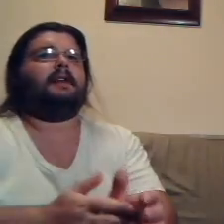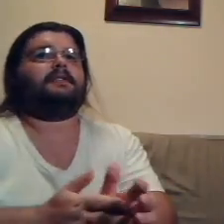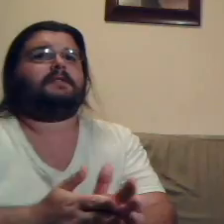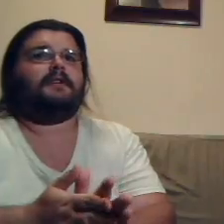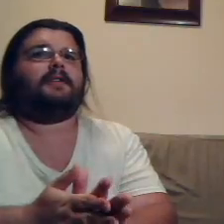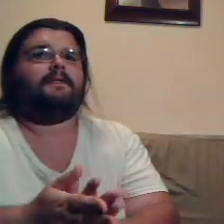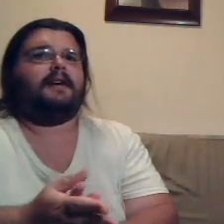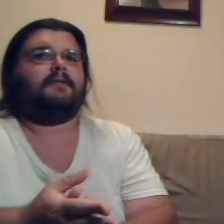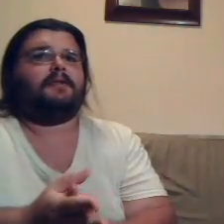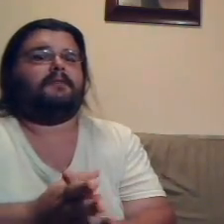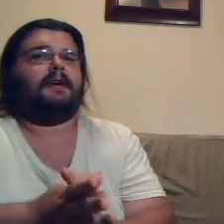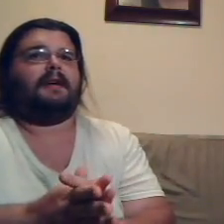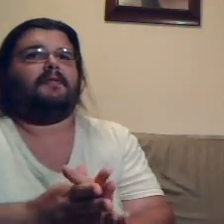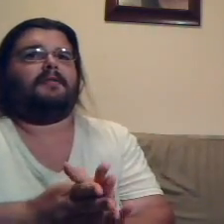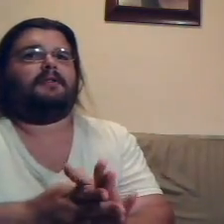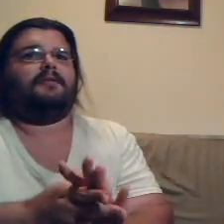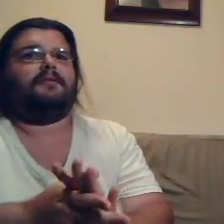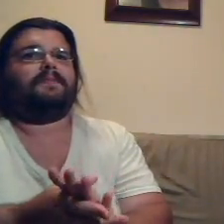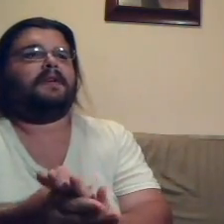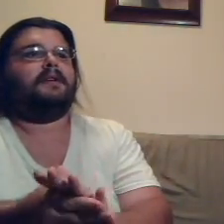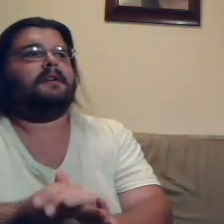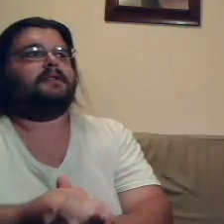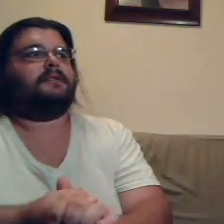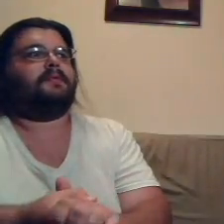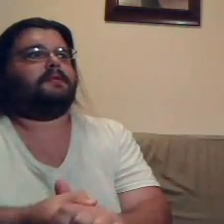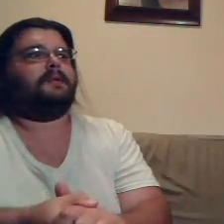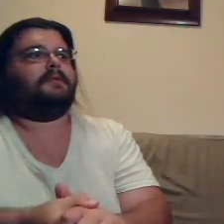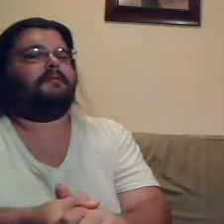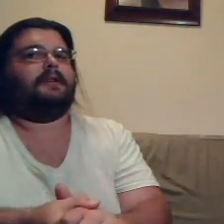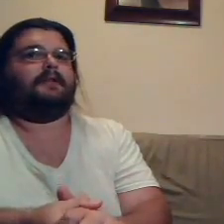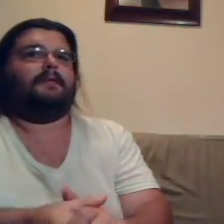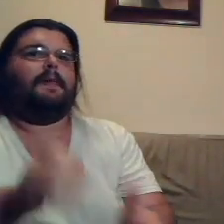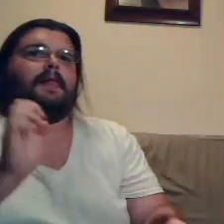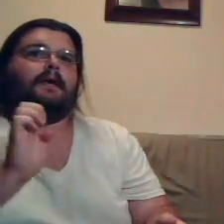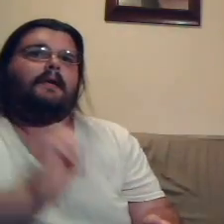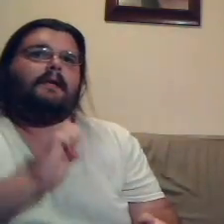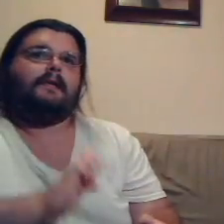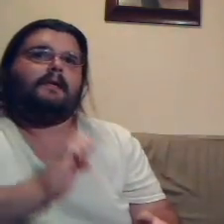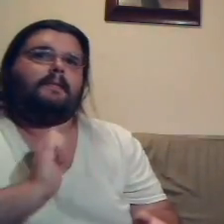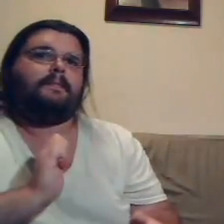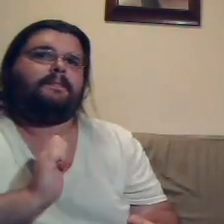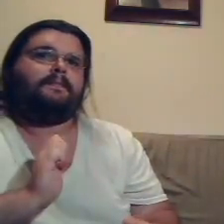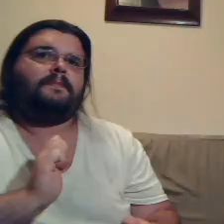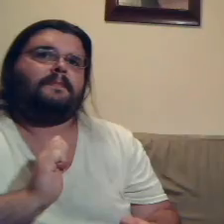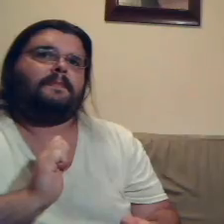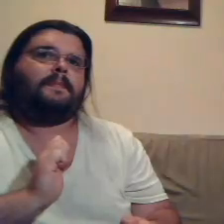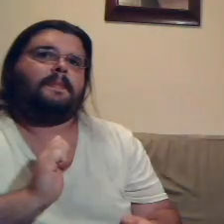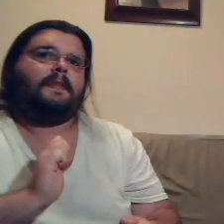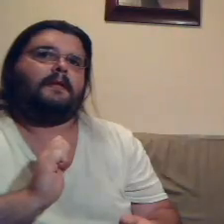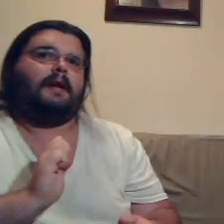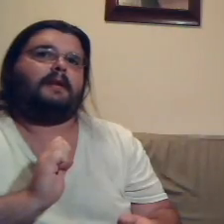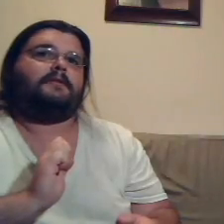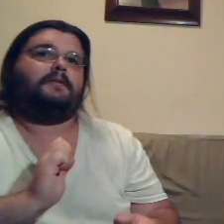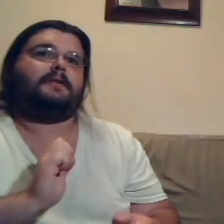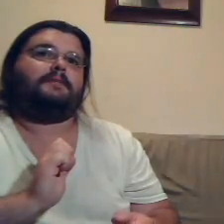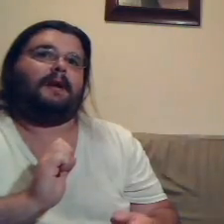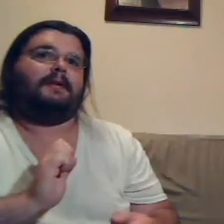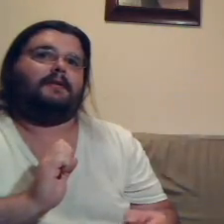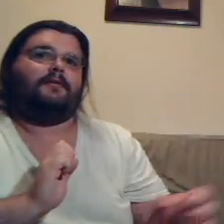I had just started biting with it when I gave her her total. She pulls up to the window. Ha, ha. Like, she was expecting her